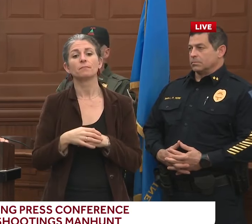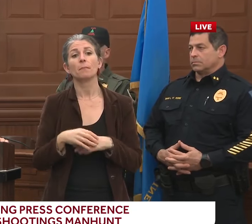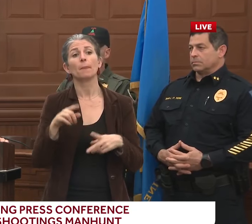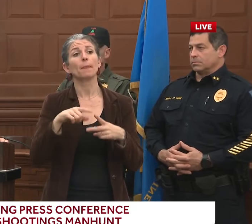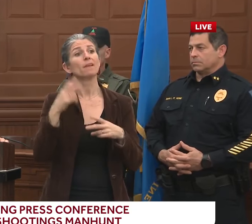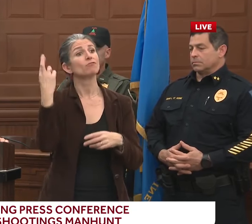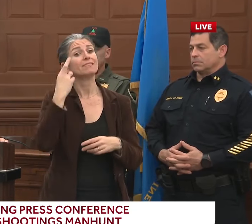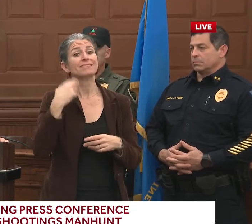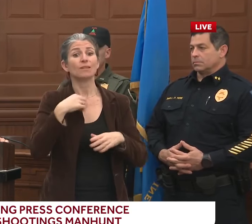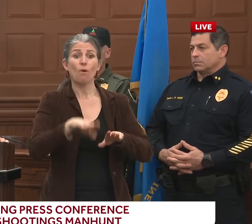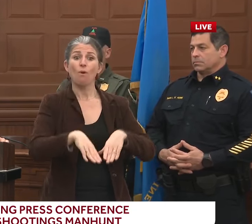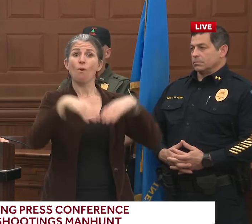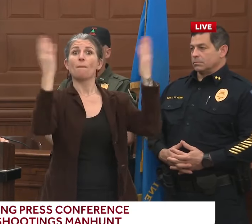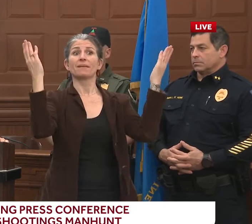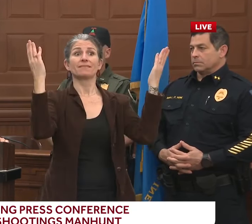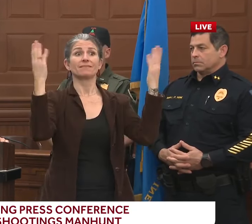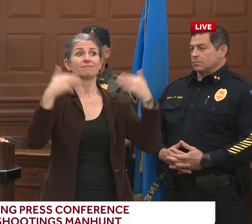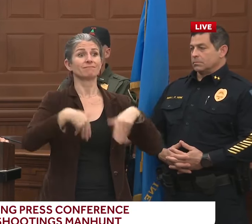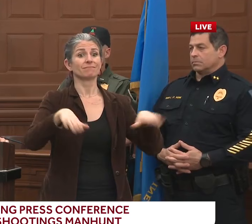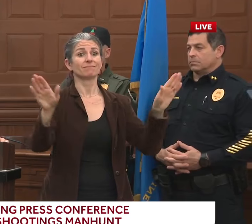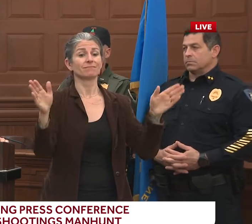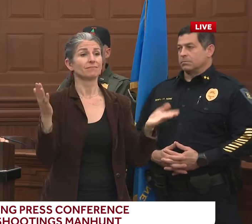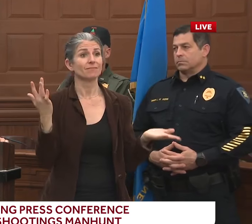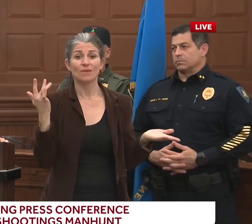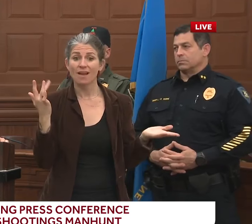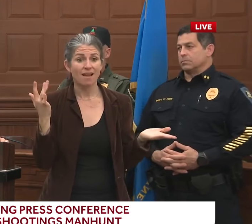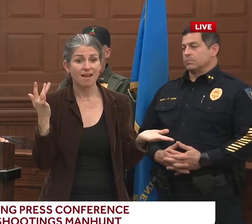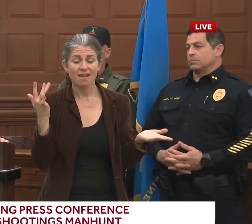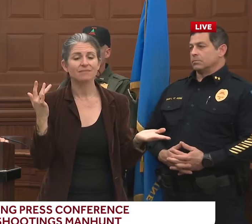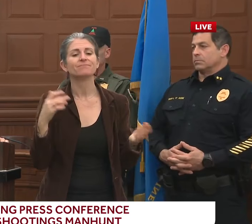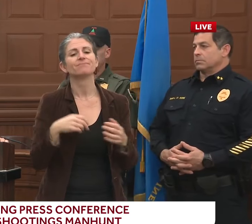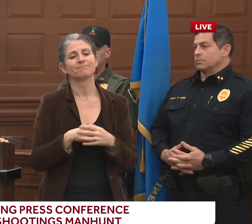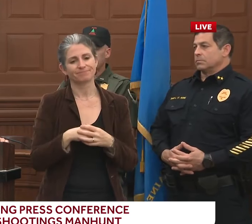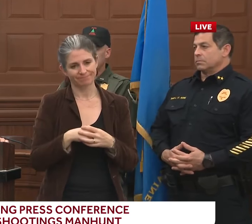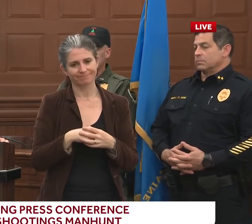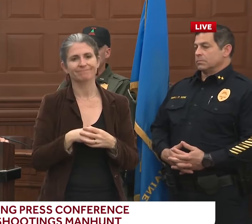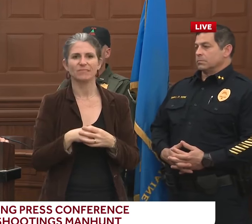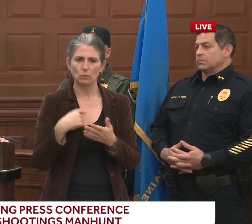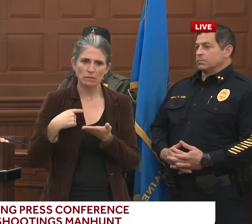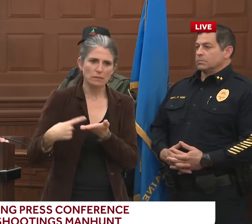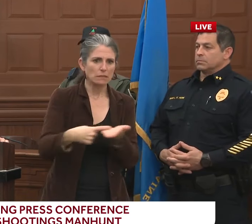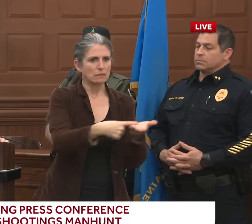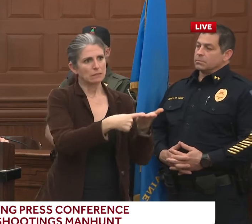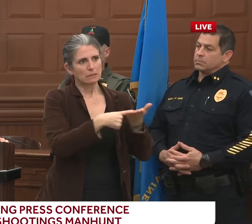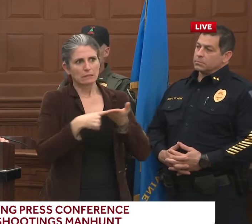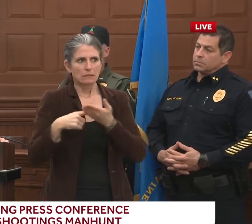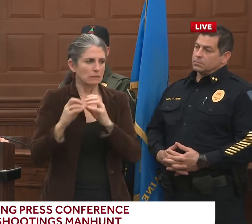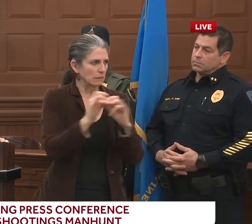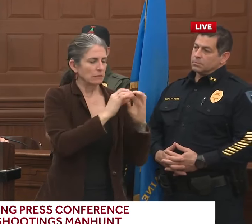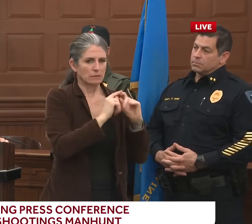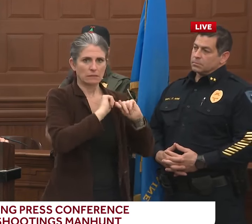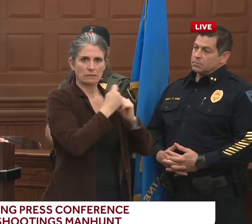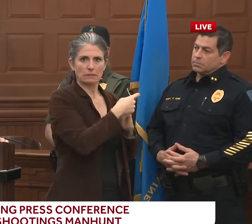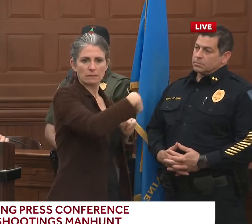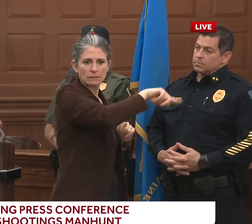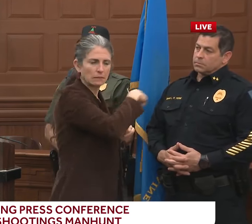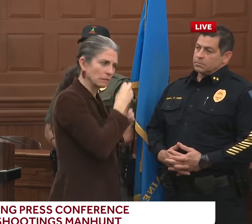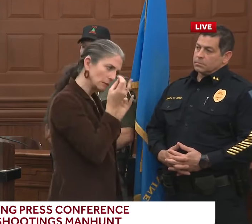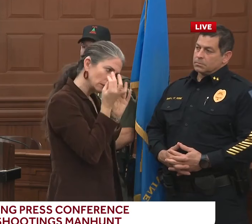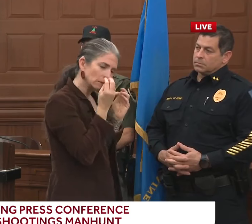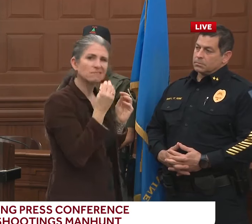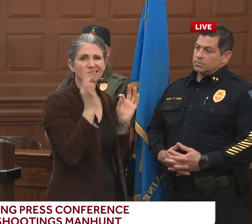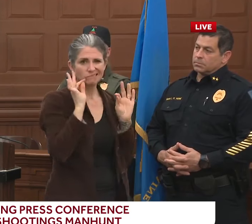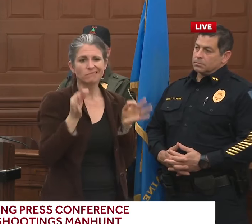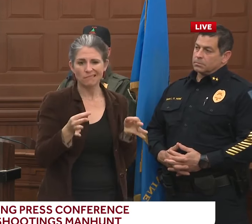that shelter-in-place order is something that we've discussed internally as command staff members at the CP and saying,